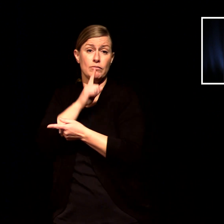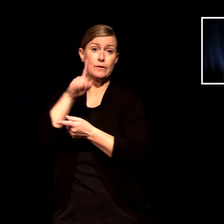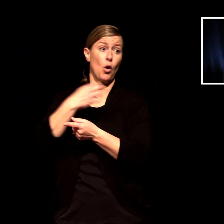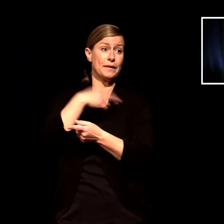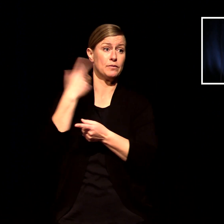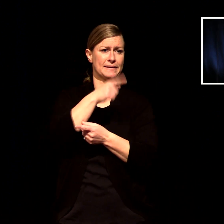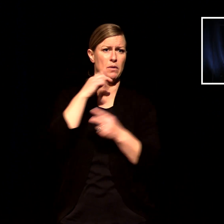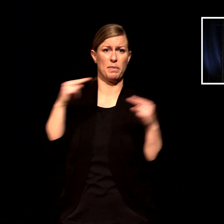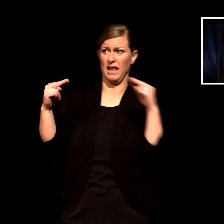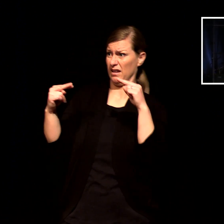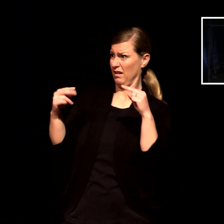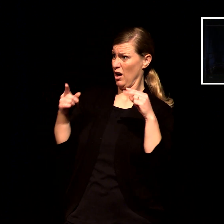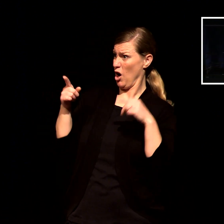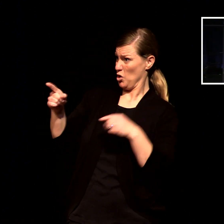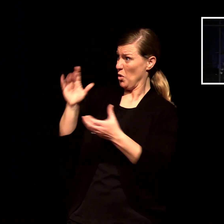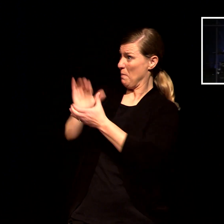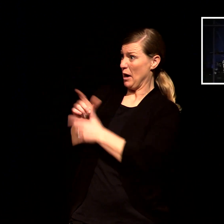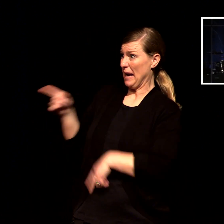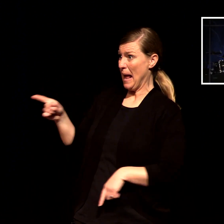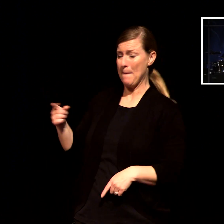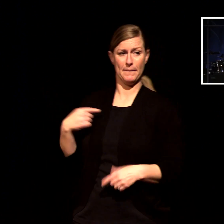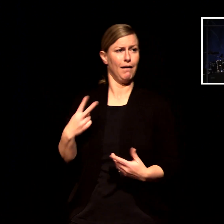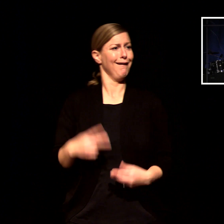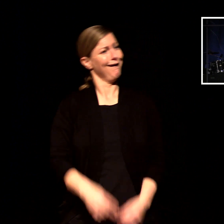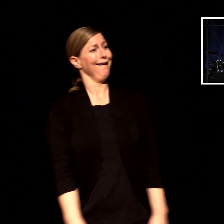up and i'm like yes all guys marry up that's just what we do